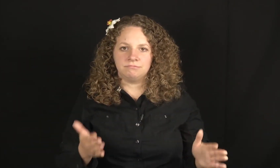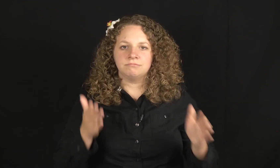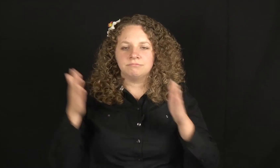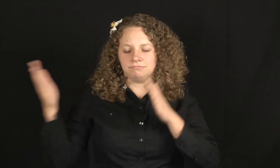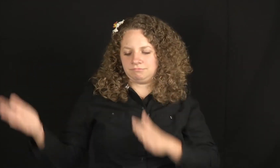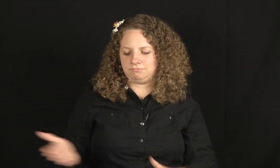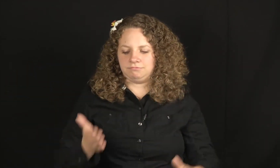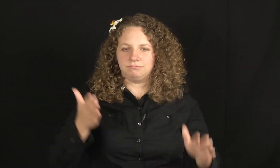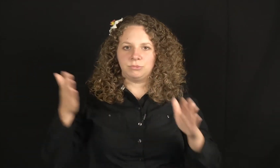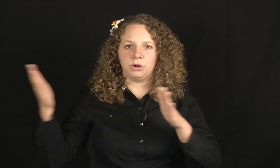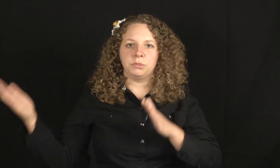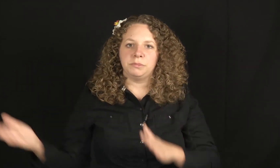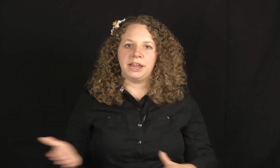Or prepare.